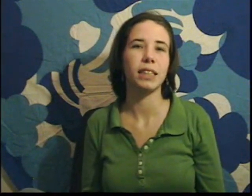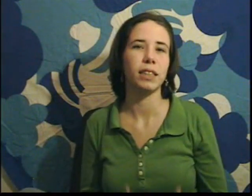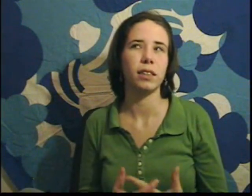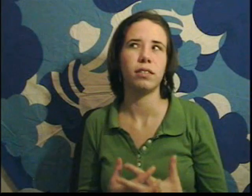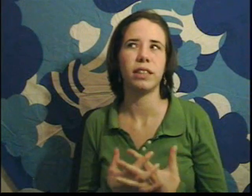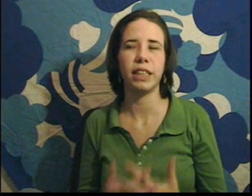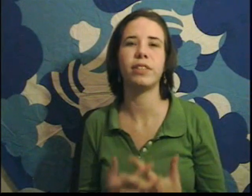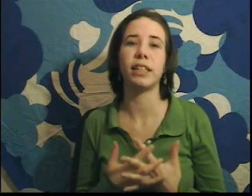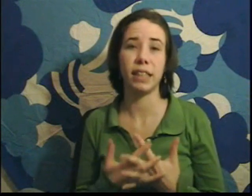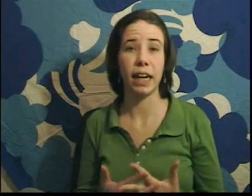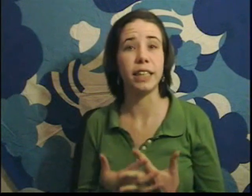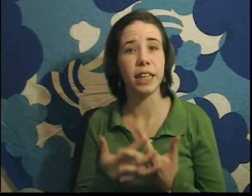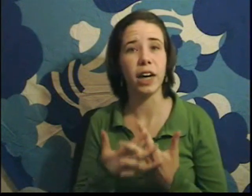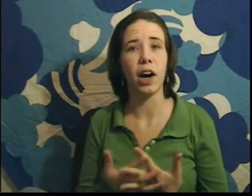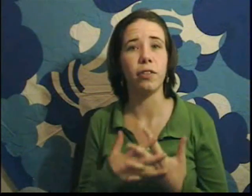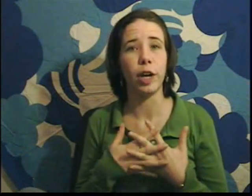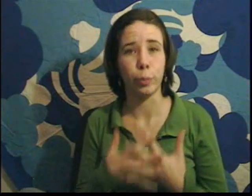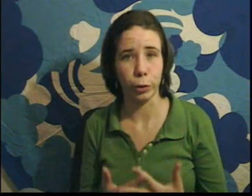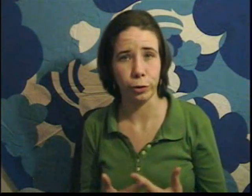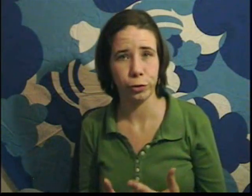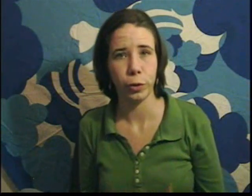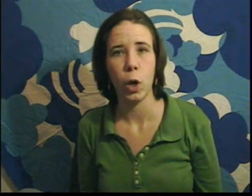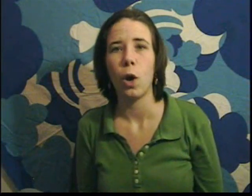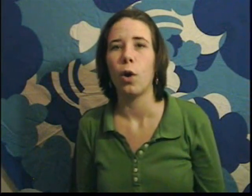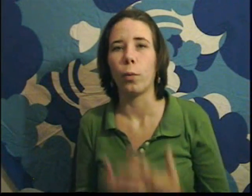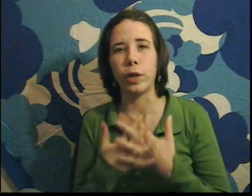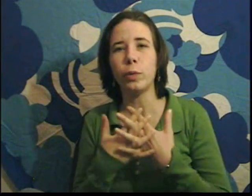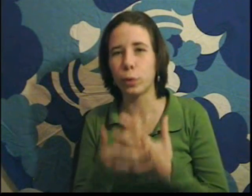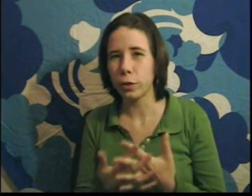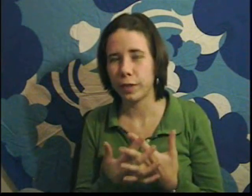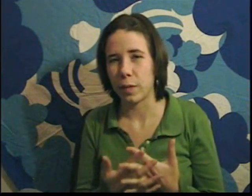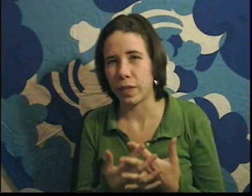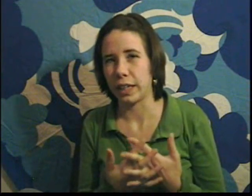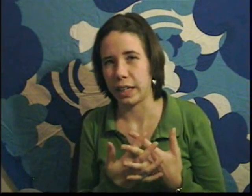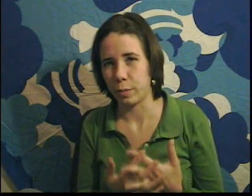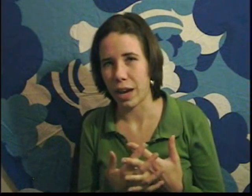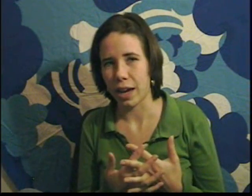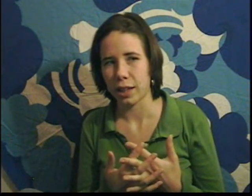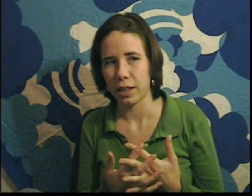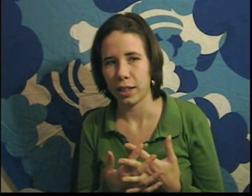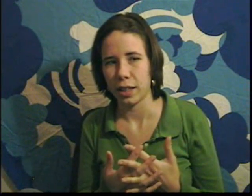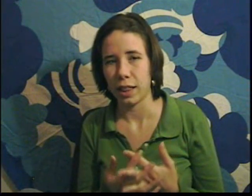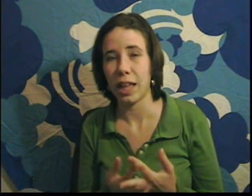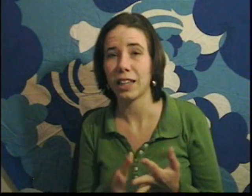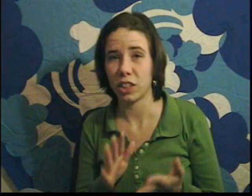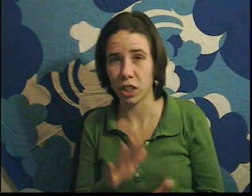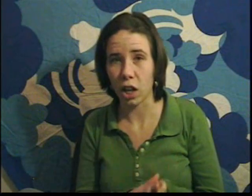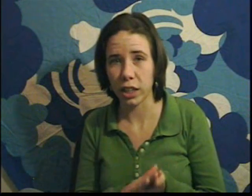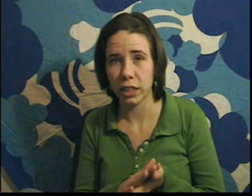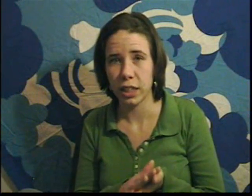Mathematics gives us the idea of a proof. When you prove something in math, that's solid.